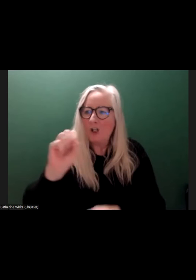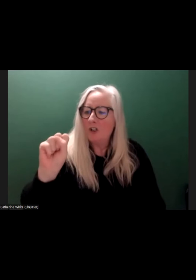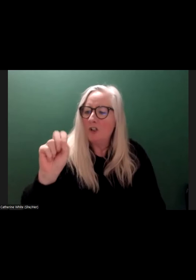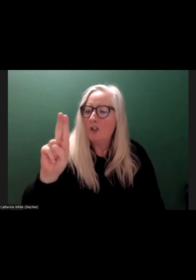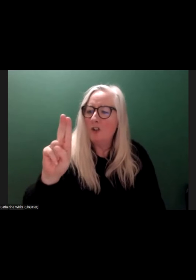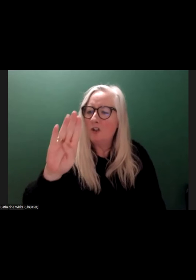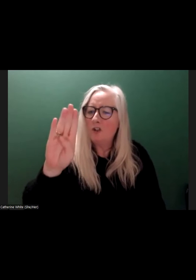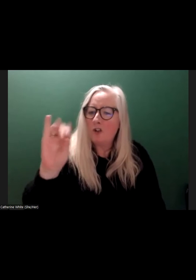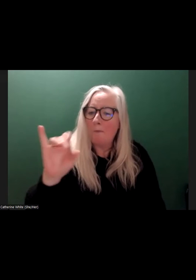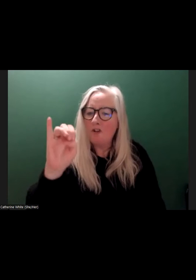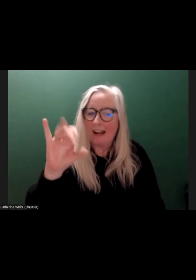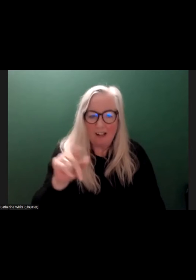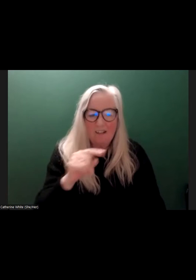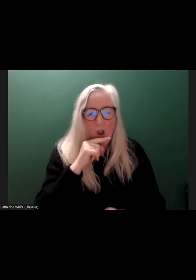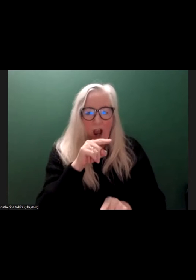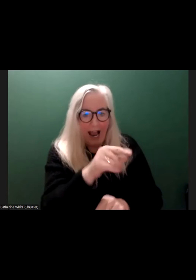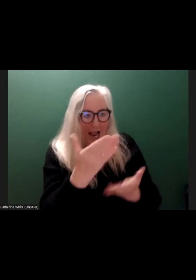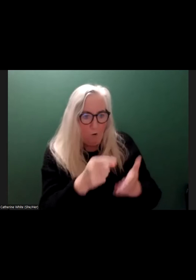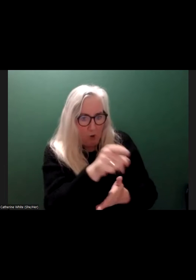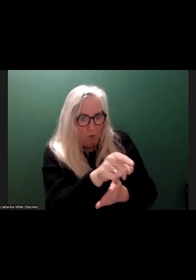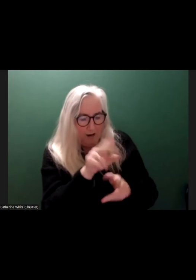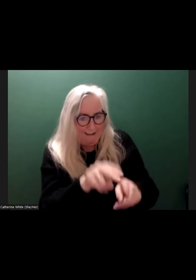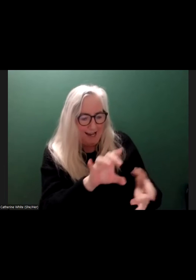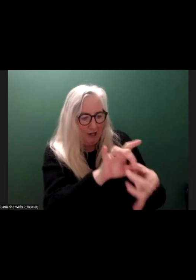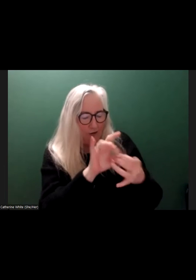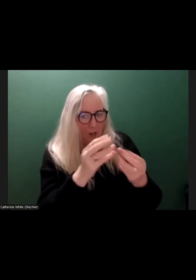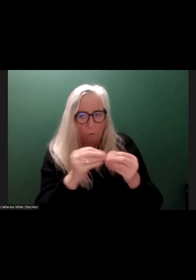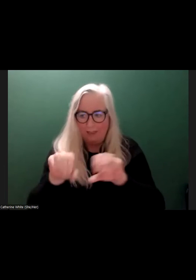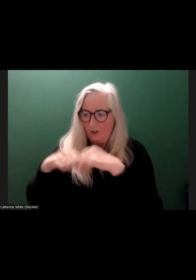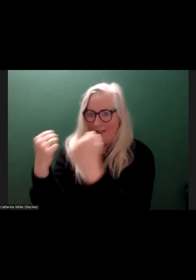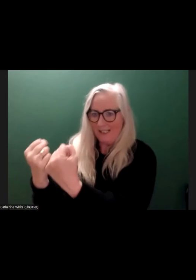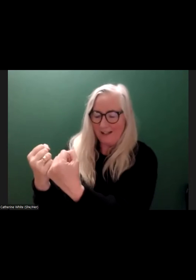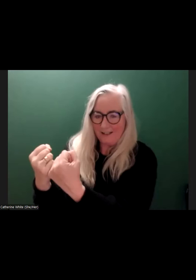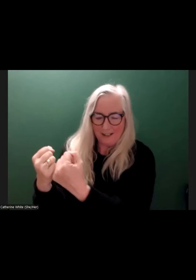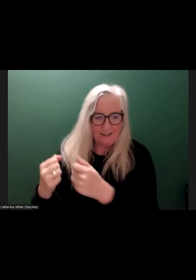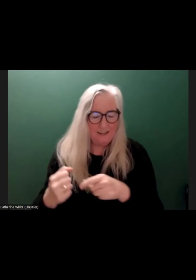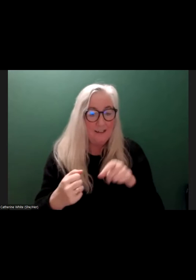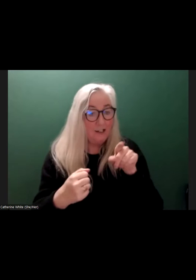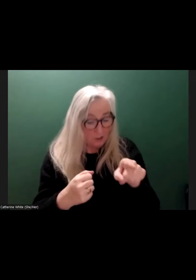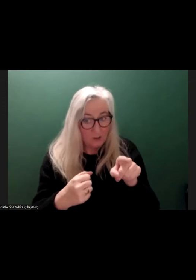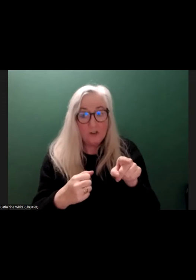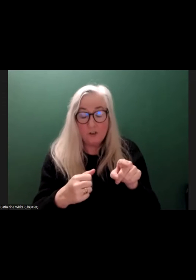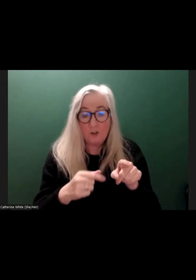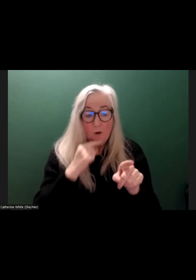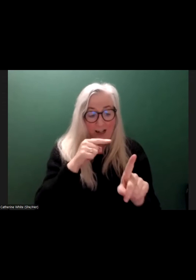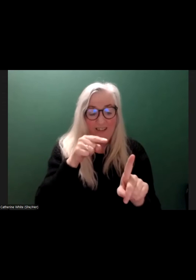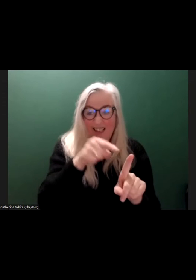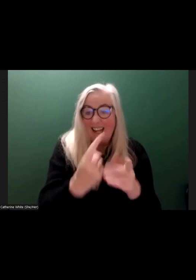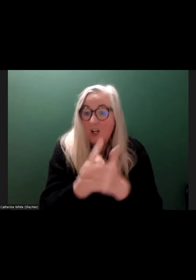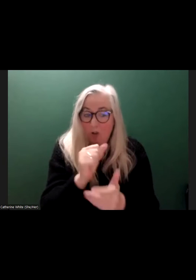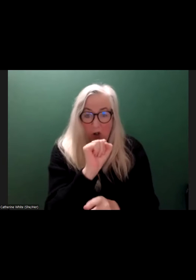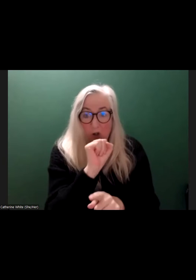place in society is determined about how you can interact with society. If you cannot interact with society, then the issue is down to you.